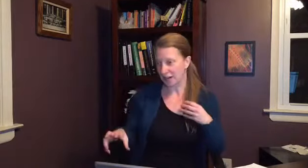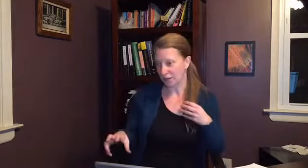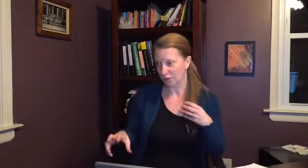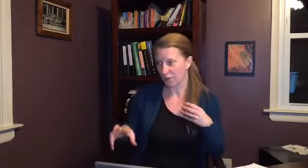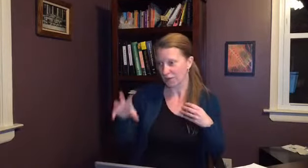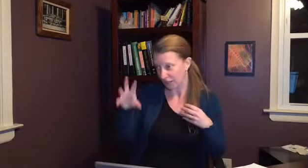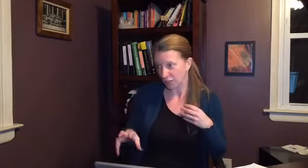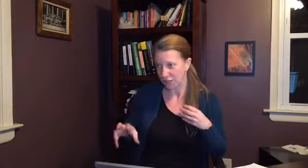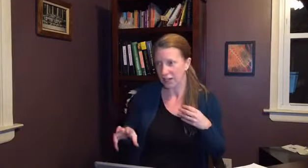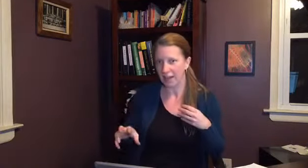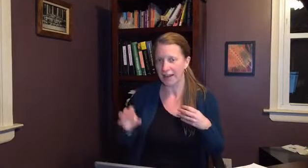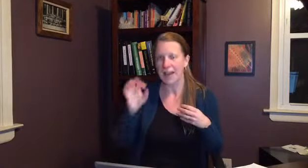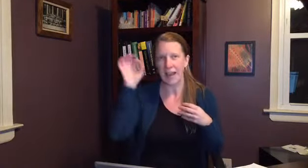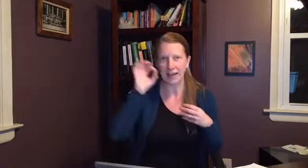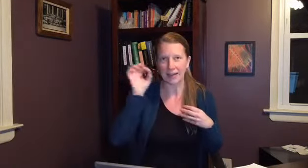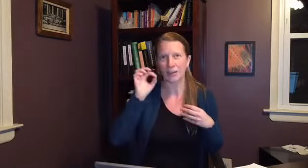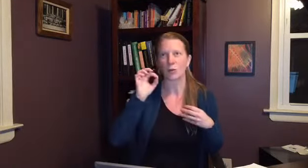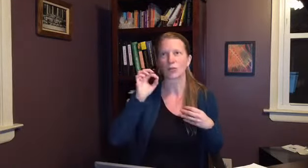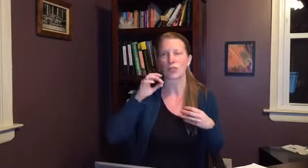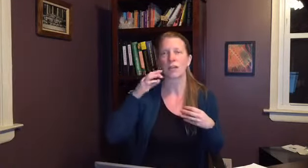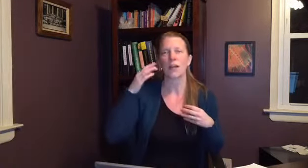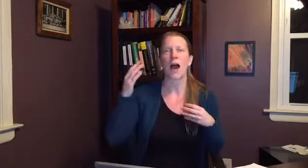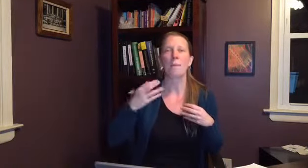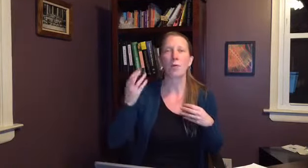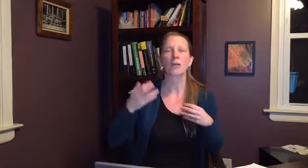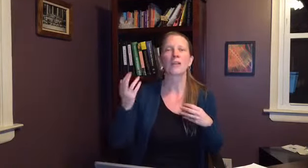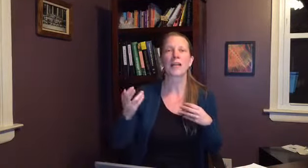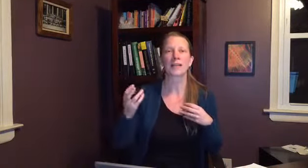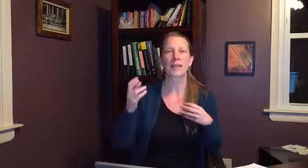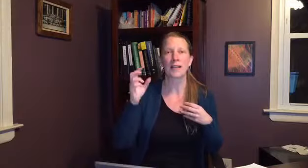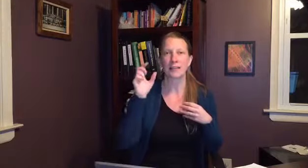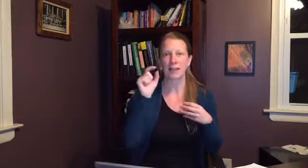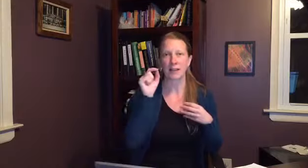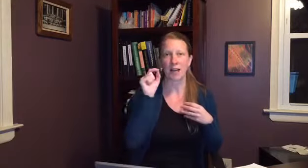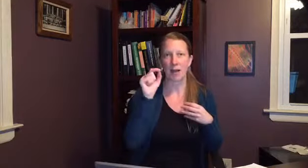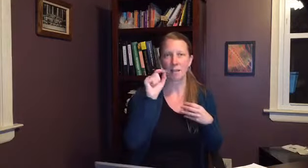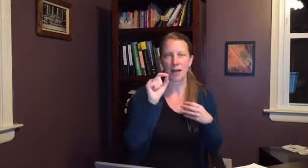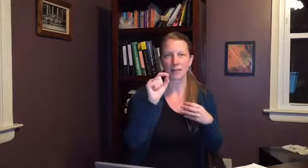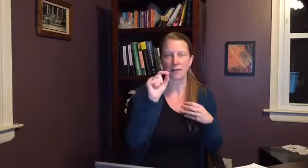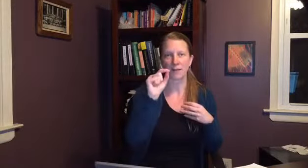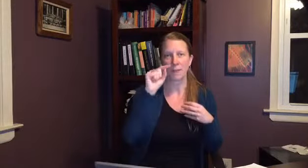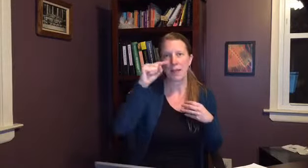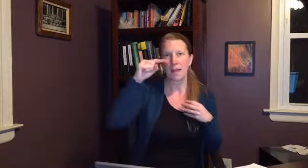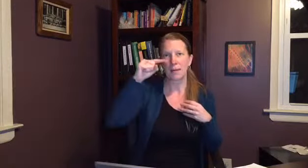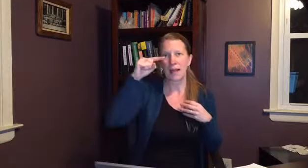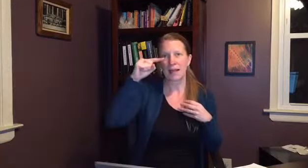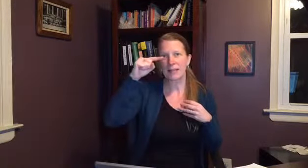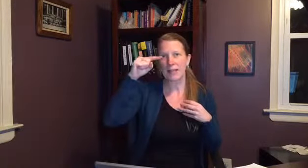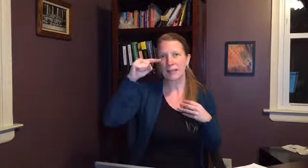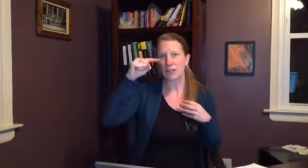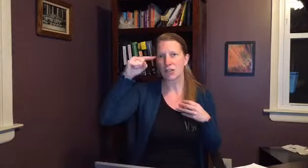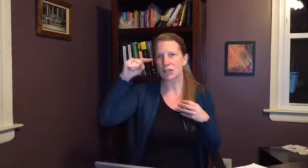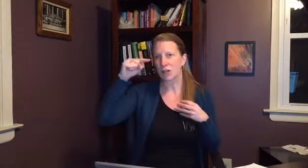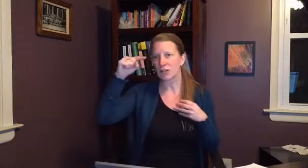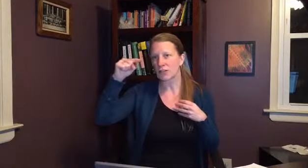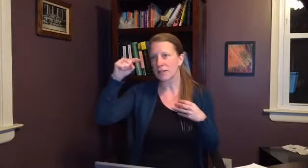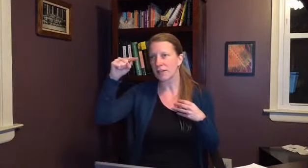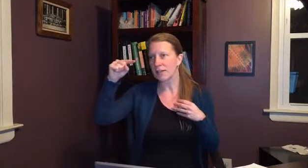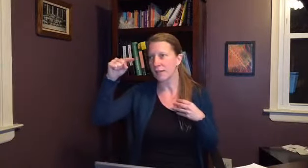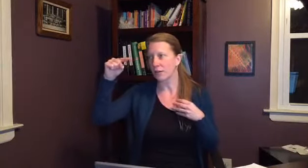doctor's office today and i get the culture i'm more likely that it's going to come out positive but as that lesion starts to heal